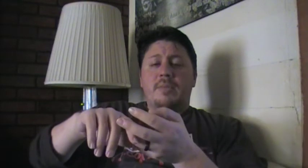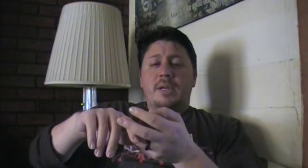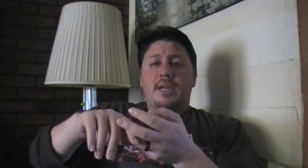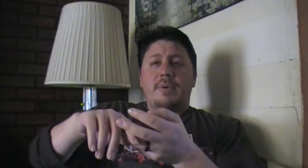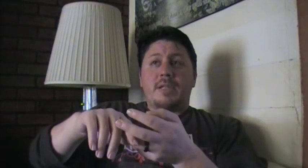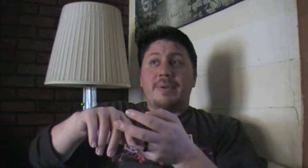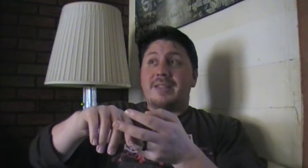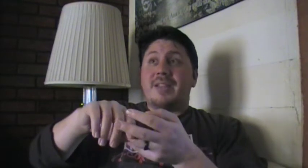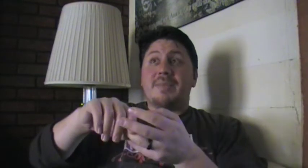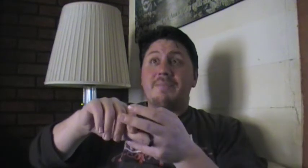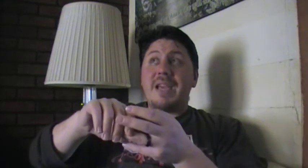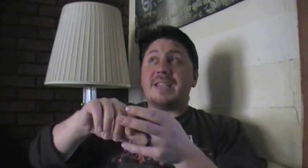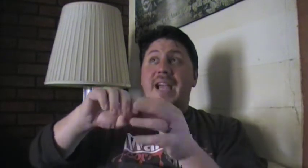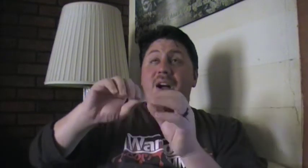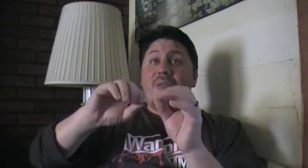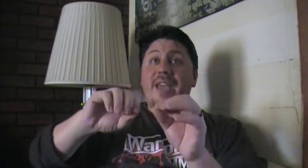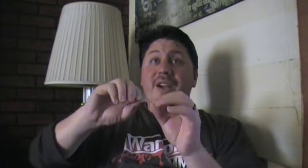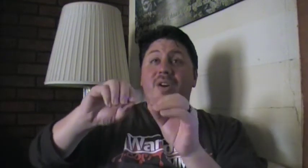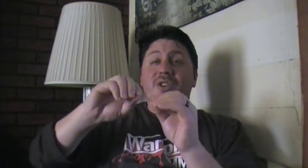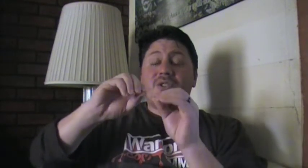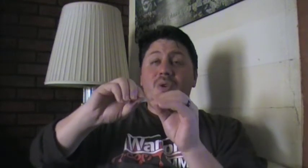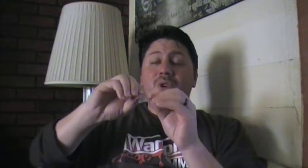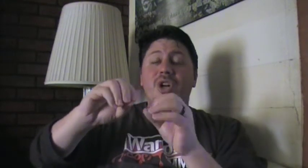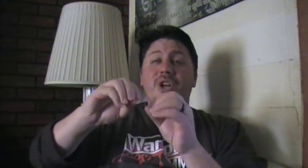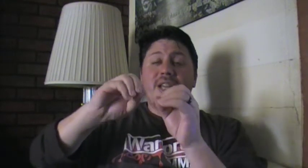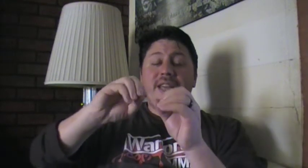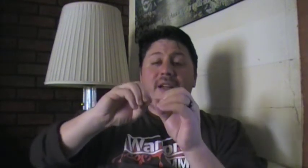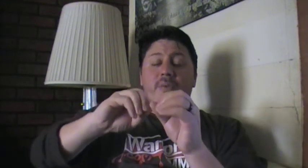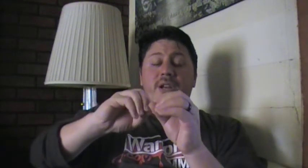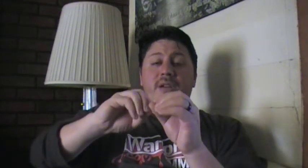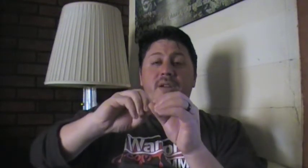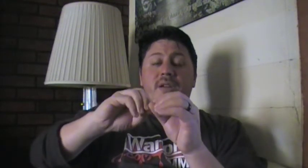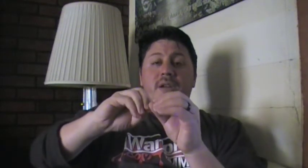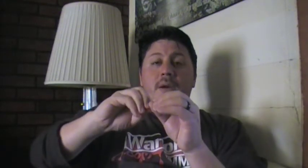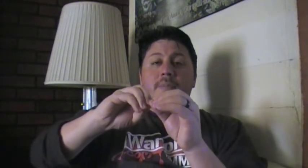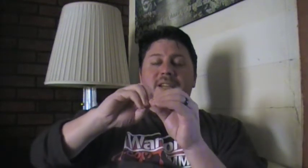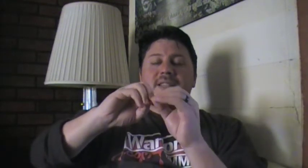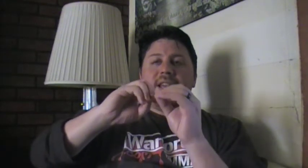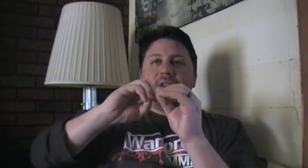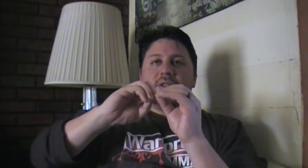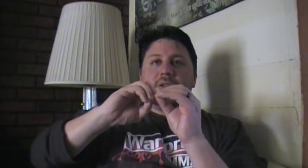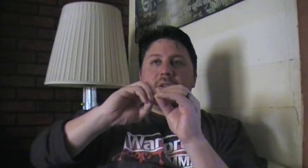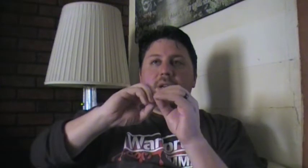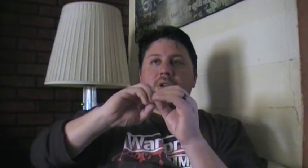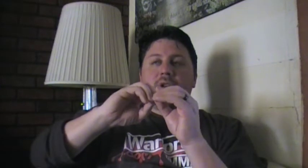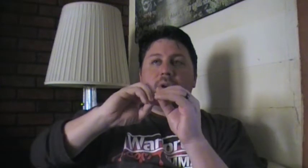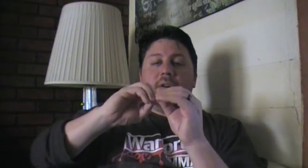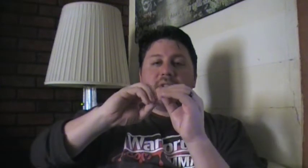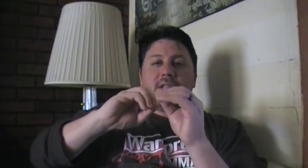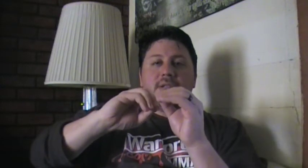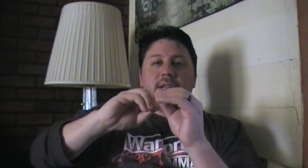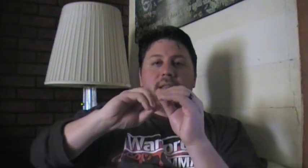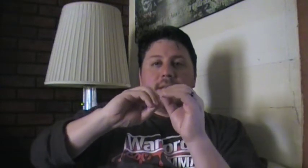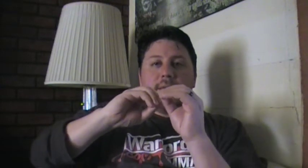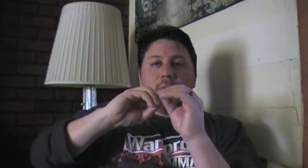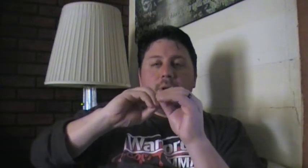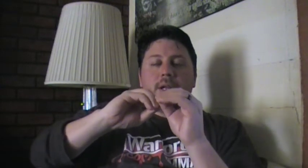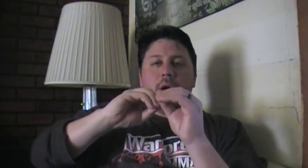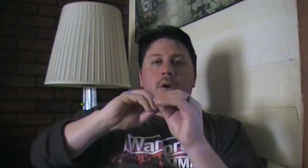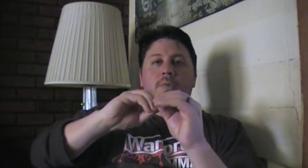in a kickboxing match, it's amazing how they are so good in that arena because they are showing off a skill set that they've really honed